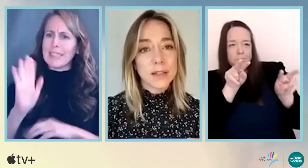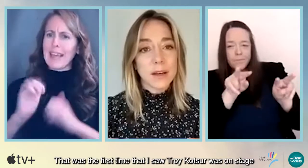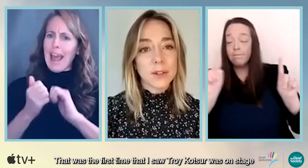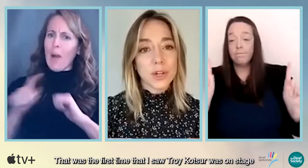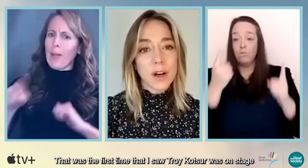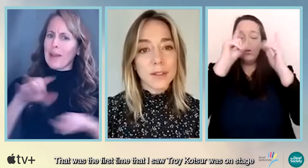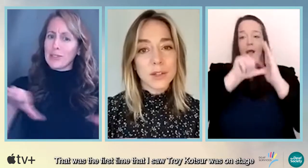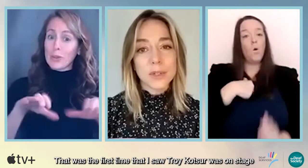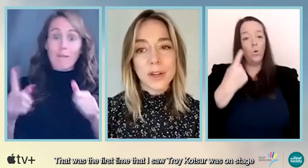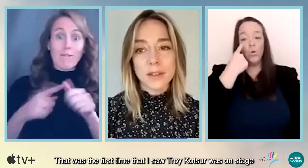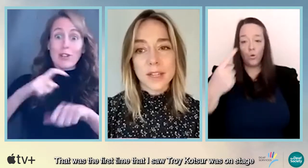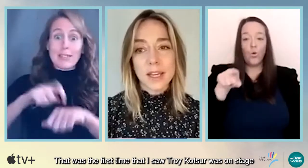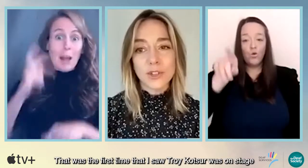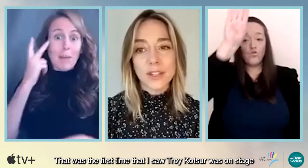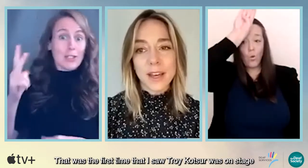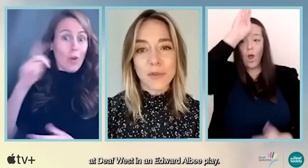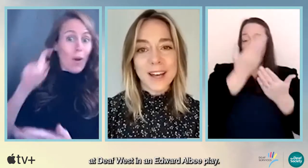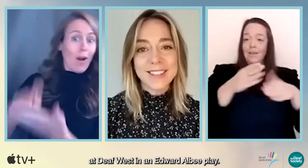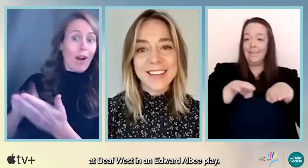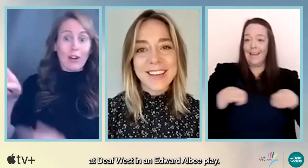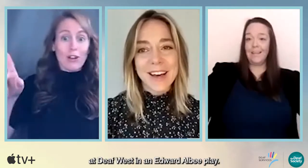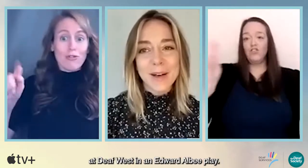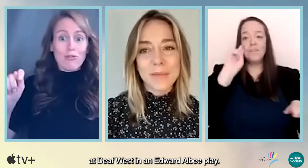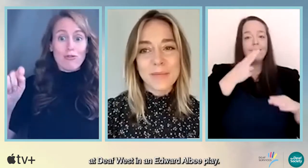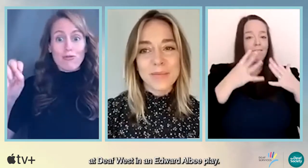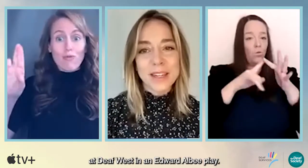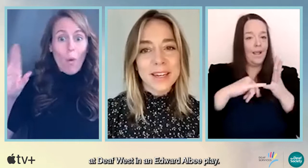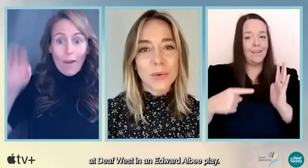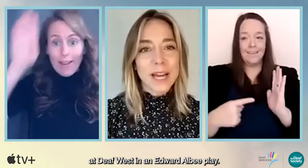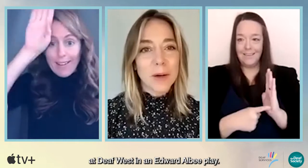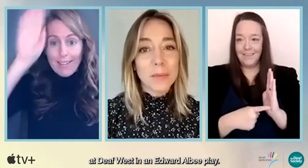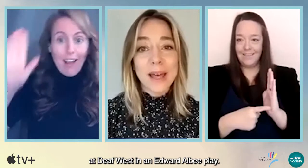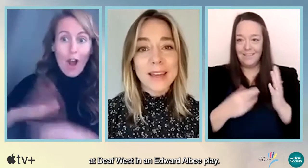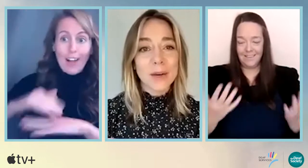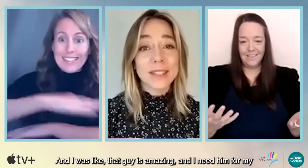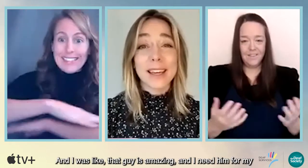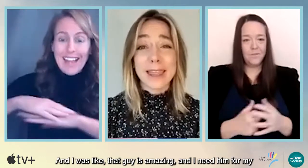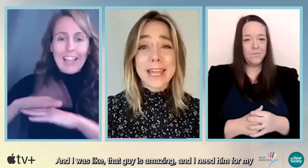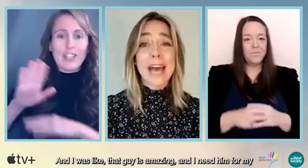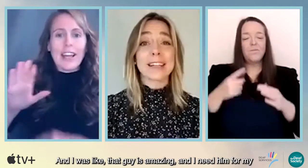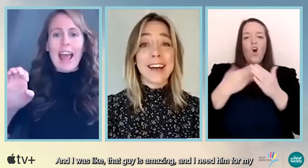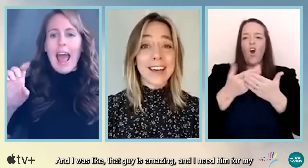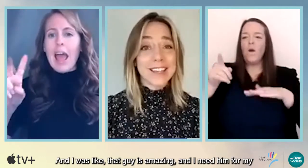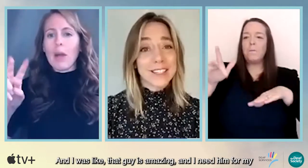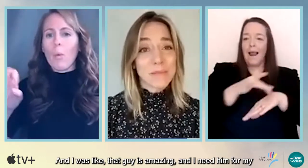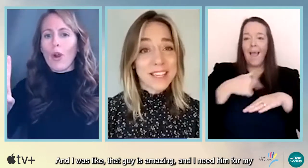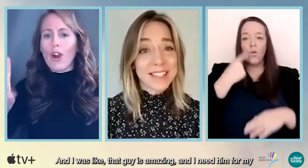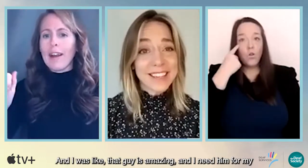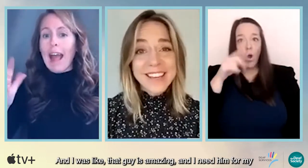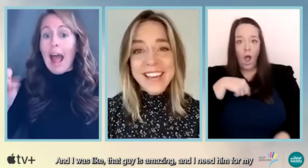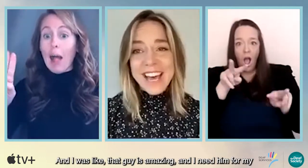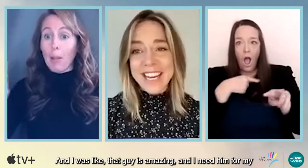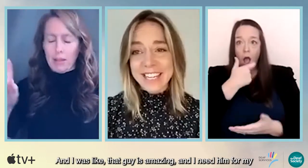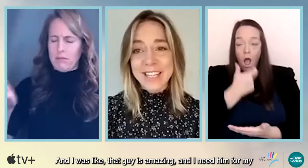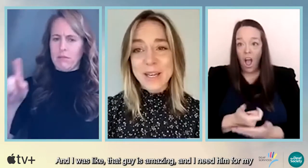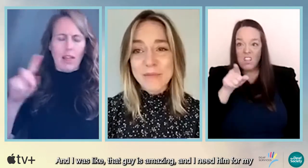time that I saw Troy Kotzer was on stage at Deaf West in an Edward Albee play. And I was like, that guy is amazing.